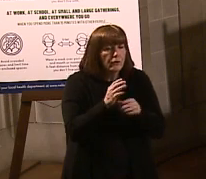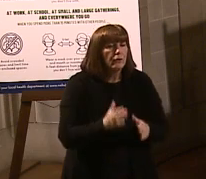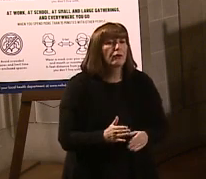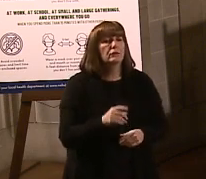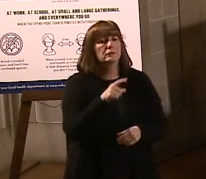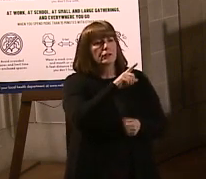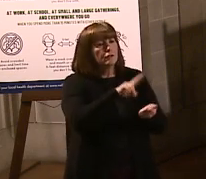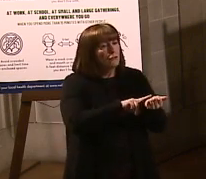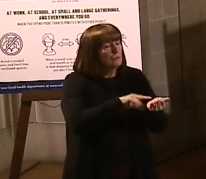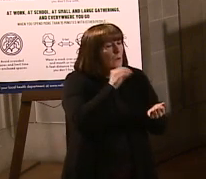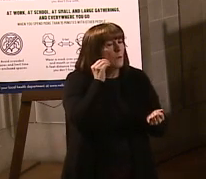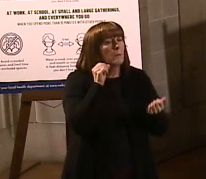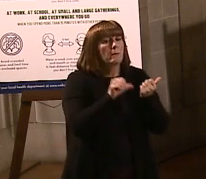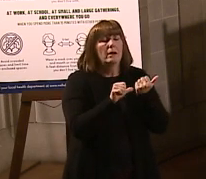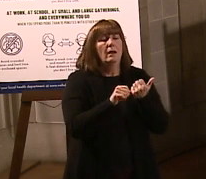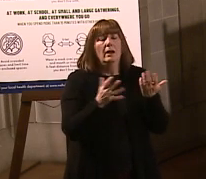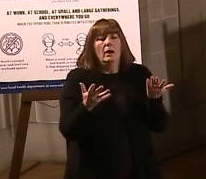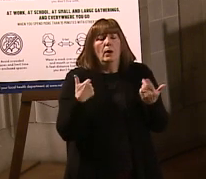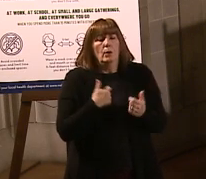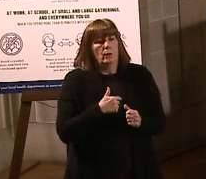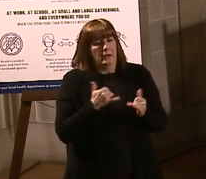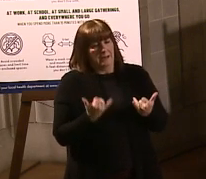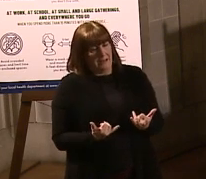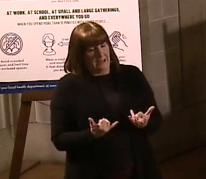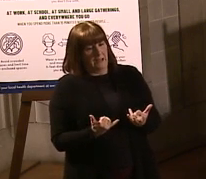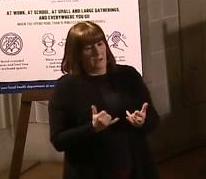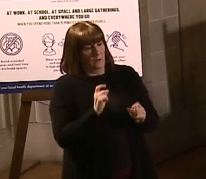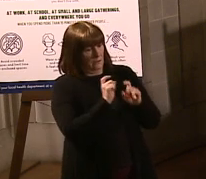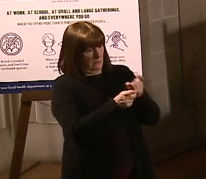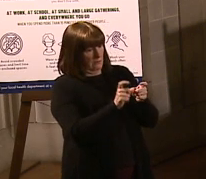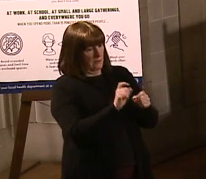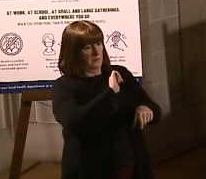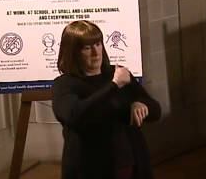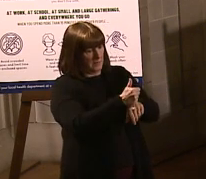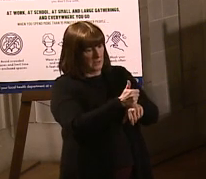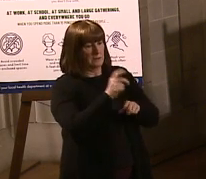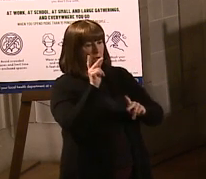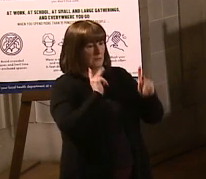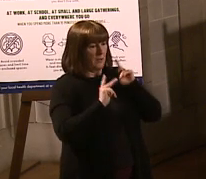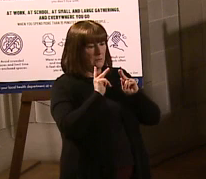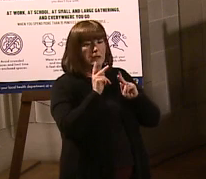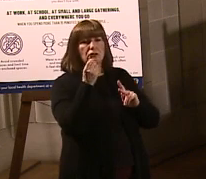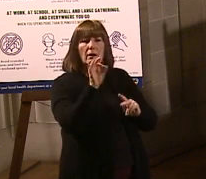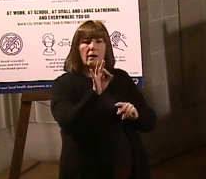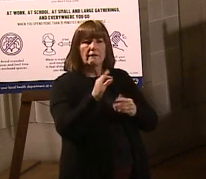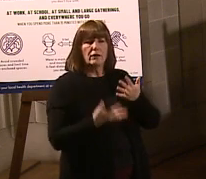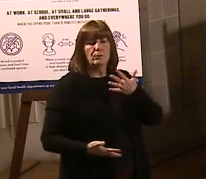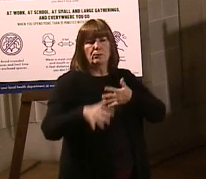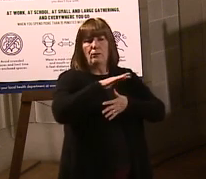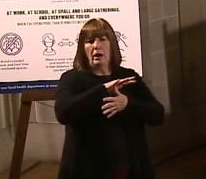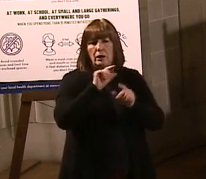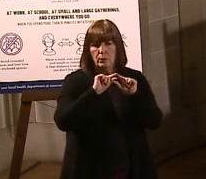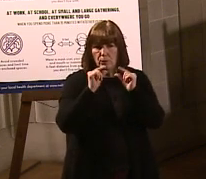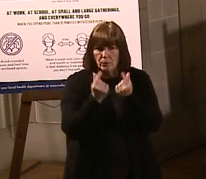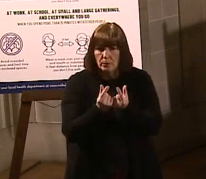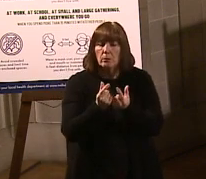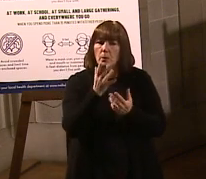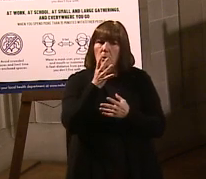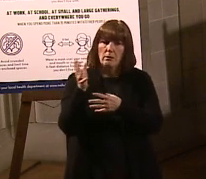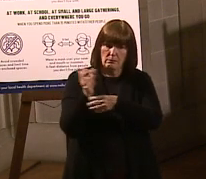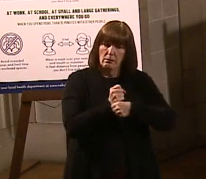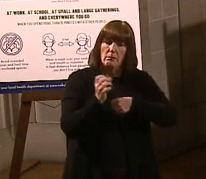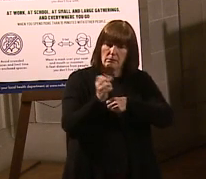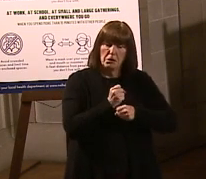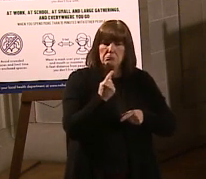facilities? So we're doing the allocation based essentially on population of those priority groups. And so they'll be getting a consistent supply,